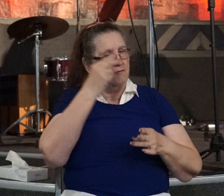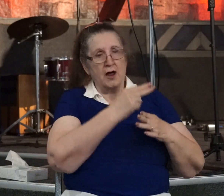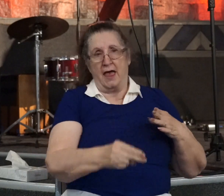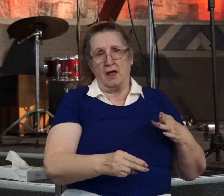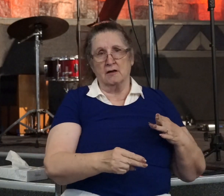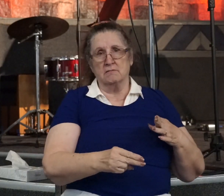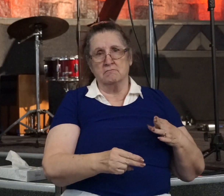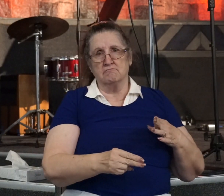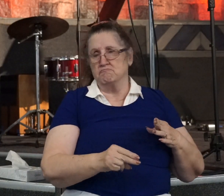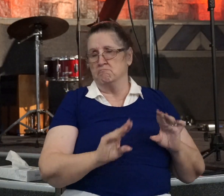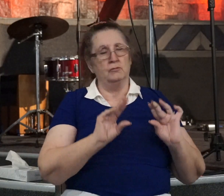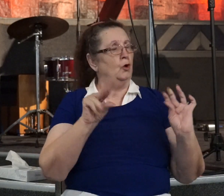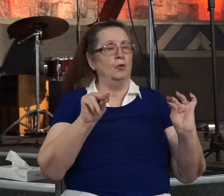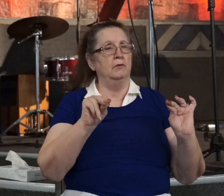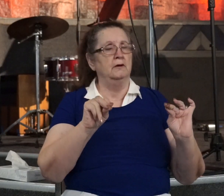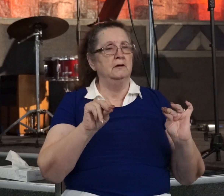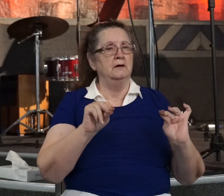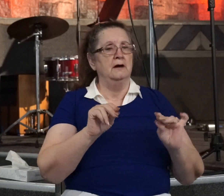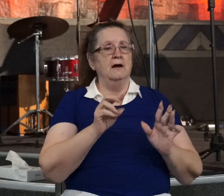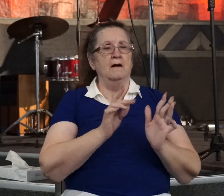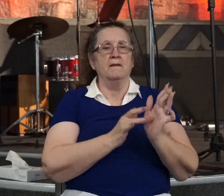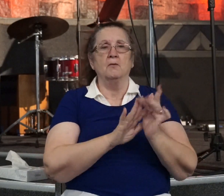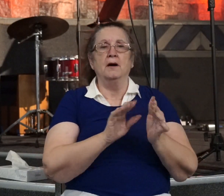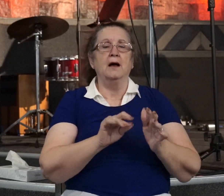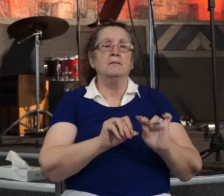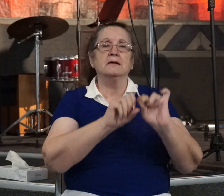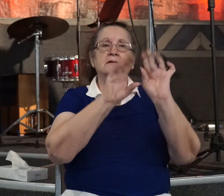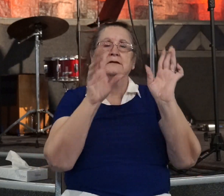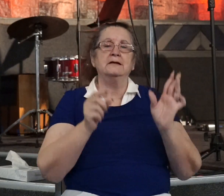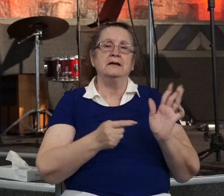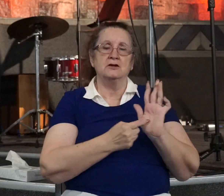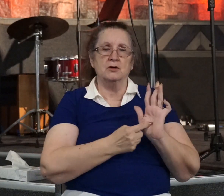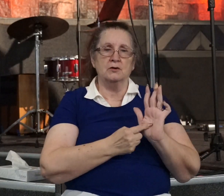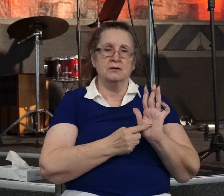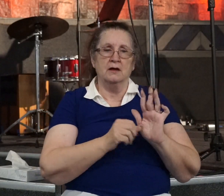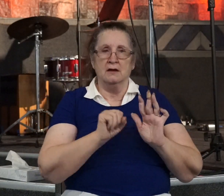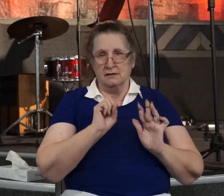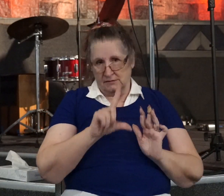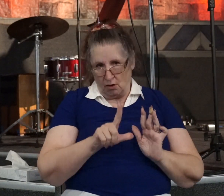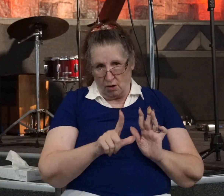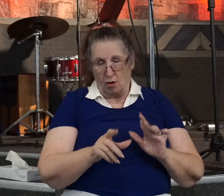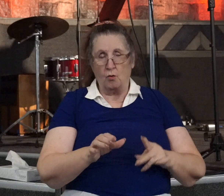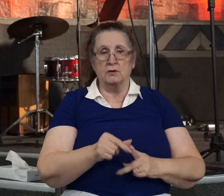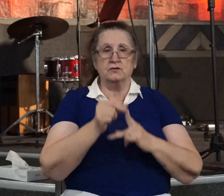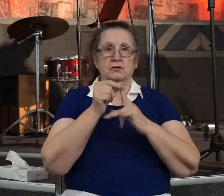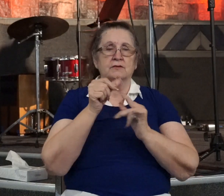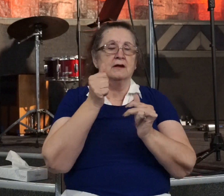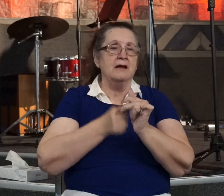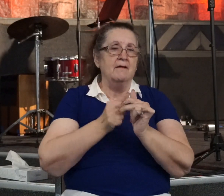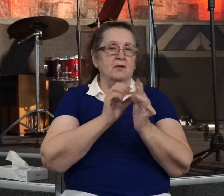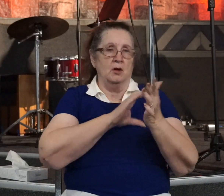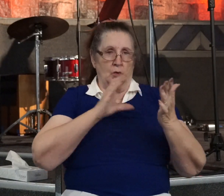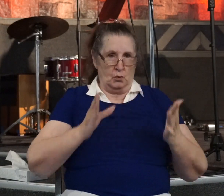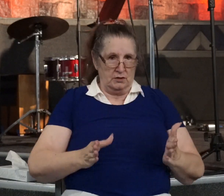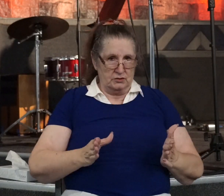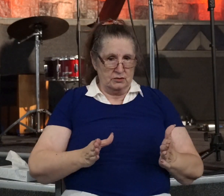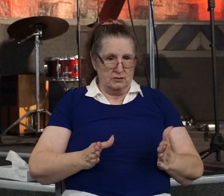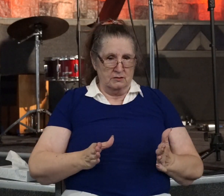But the text clearly shows and teaches us that Saul was chosen. And that every Christian was predestined.